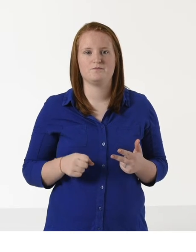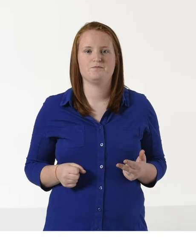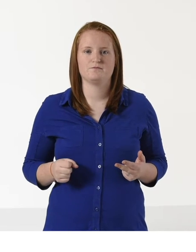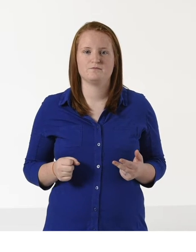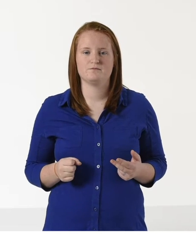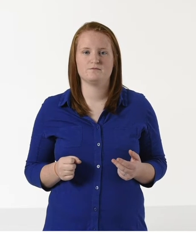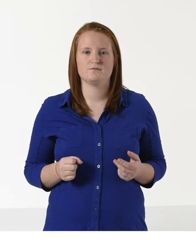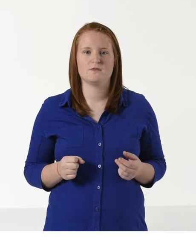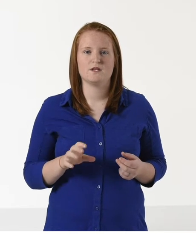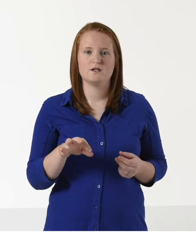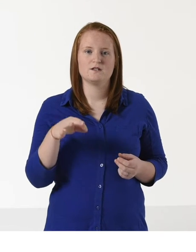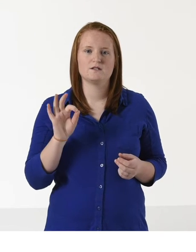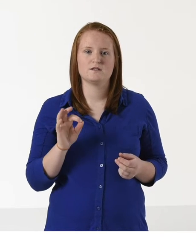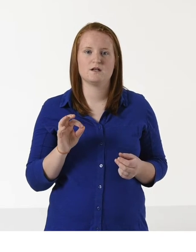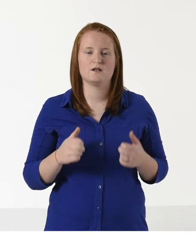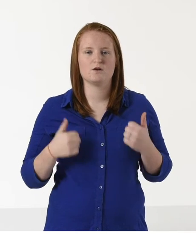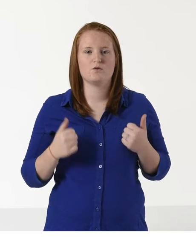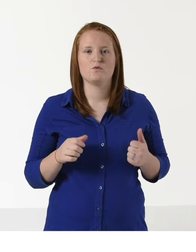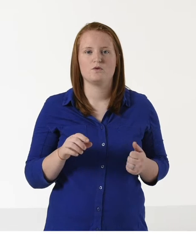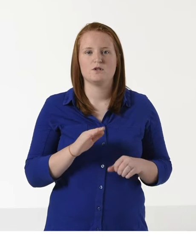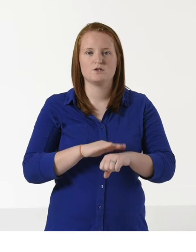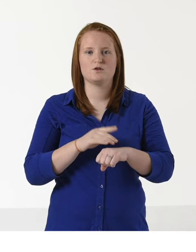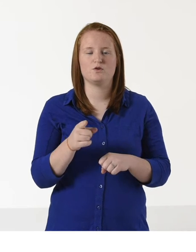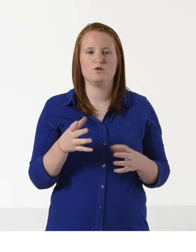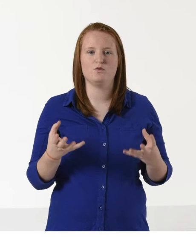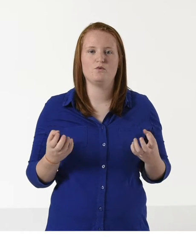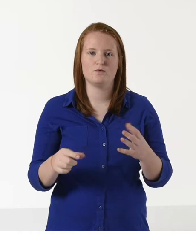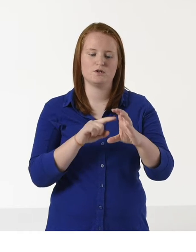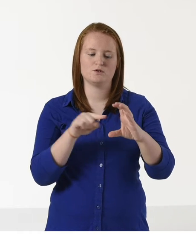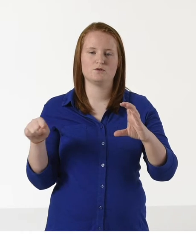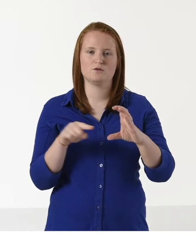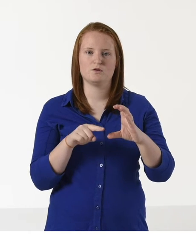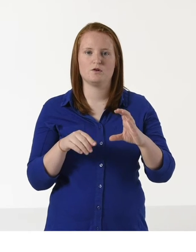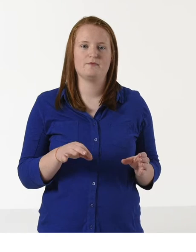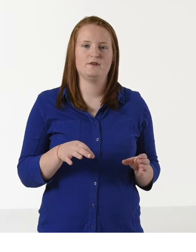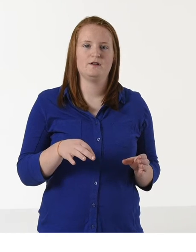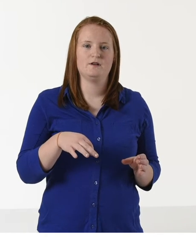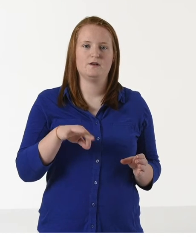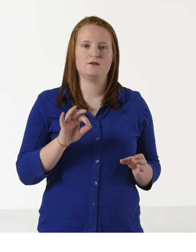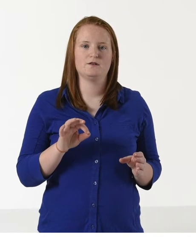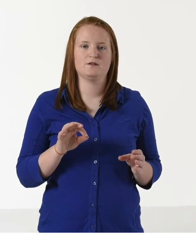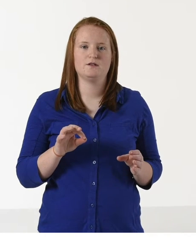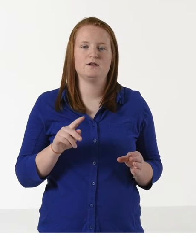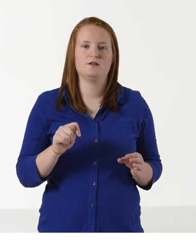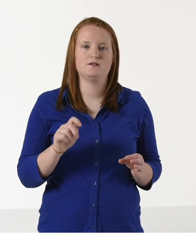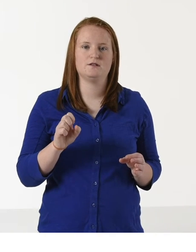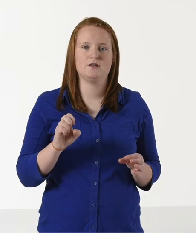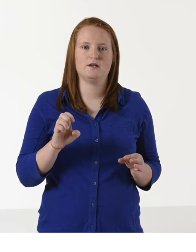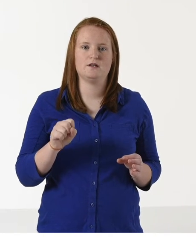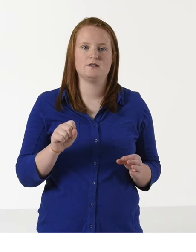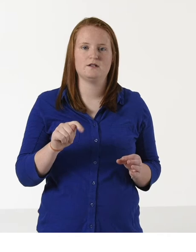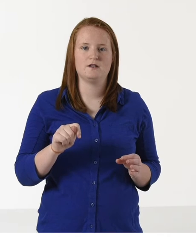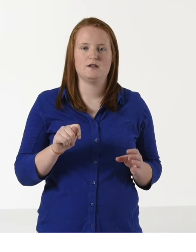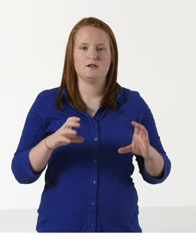fax, and VRS. Select the alert you want displayed and press enter. There